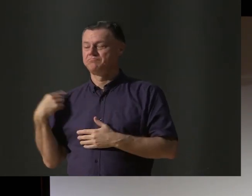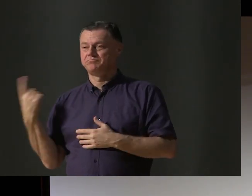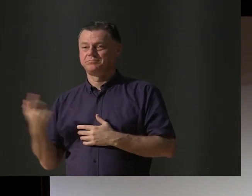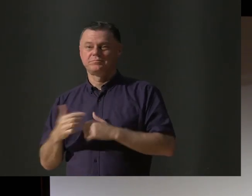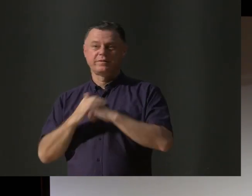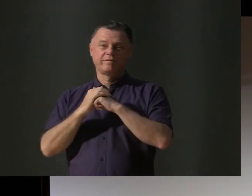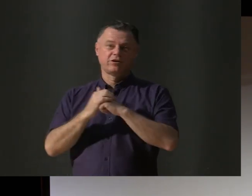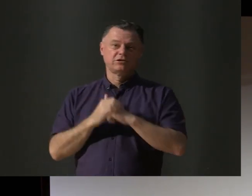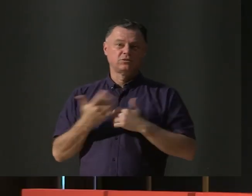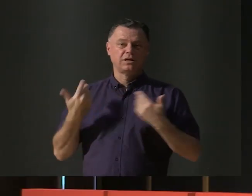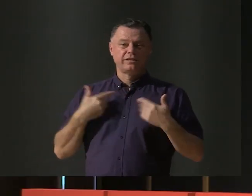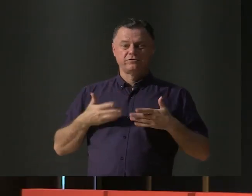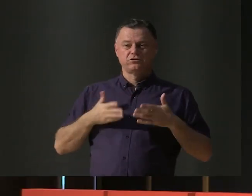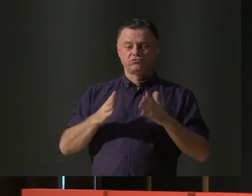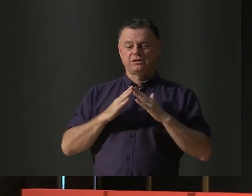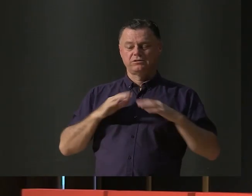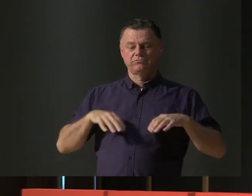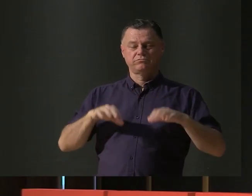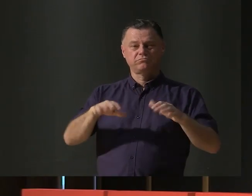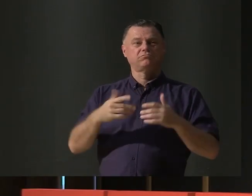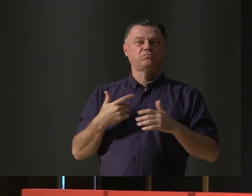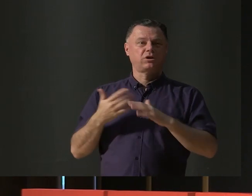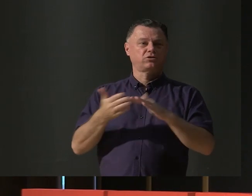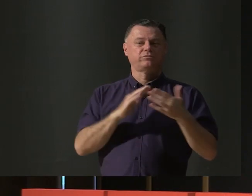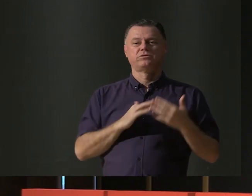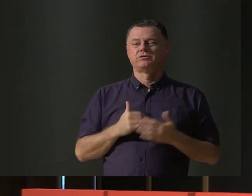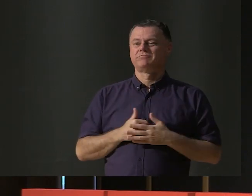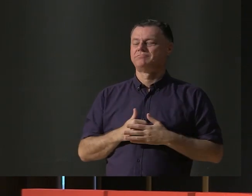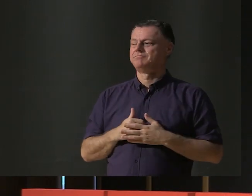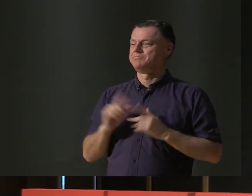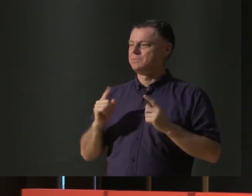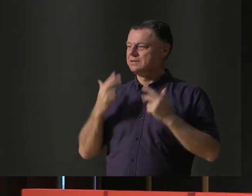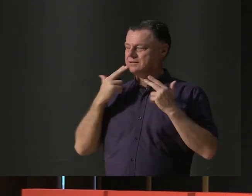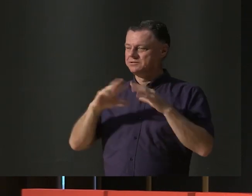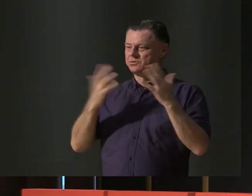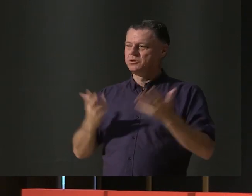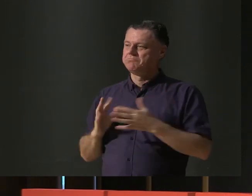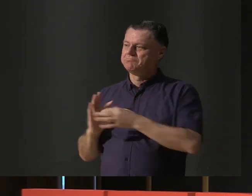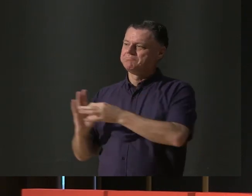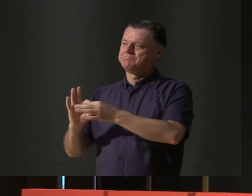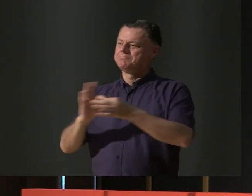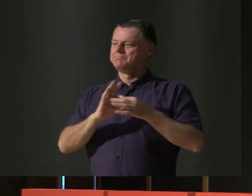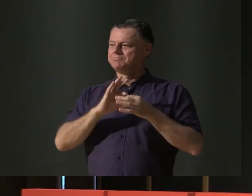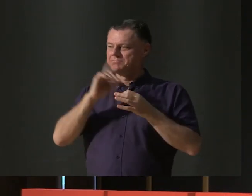street, your local community or even beyond. Connection between nature and people is a happy activity.